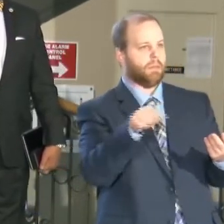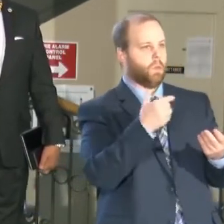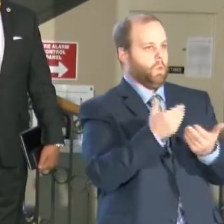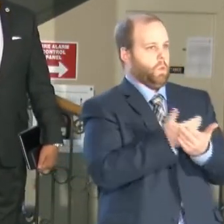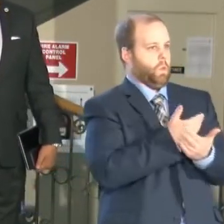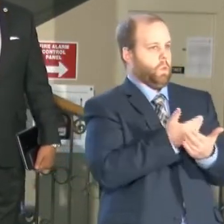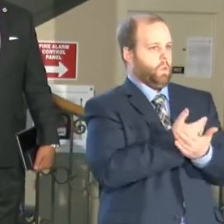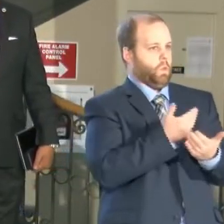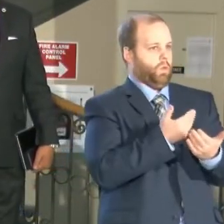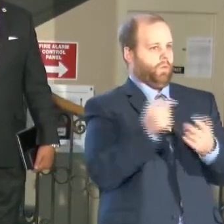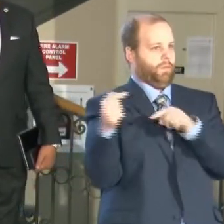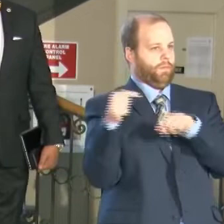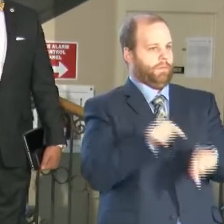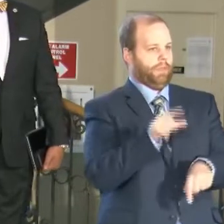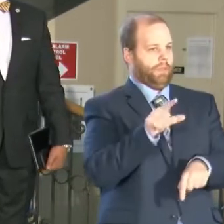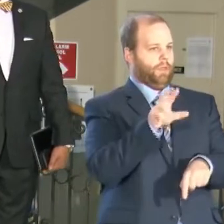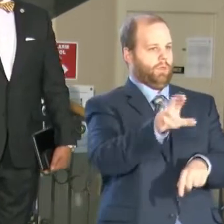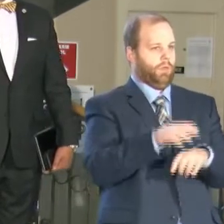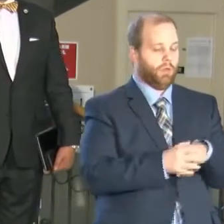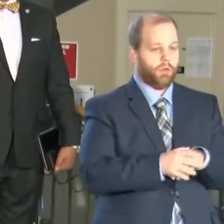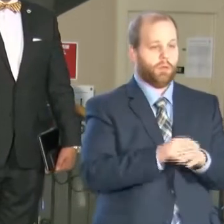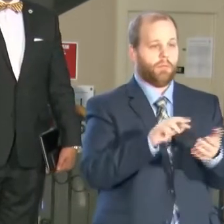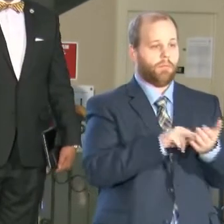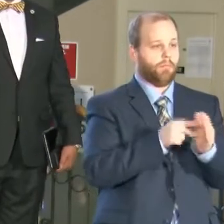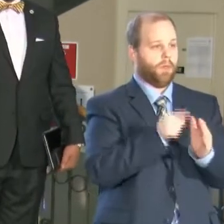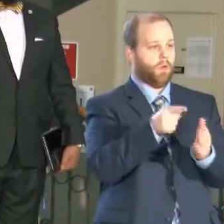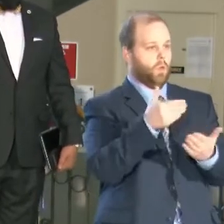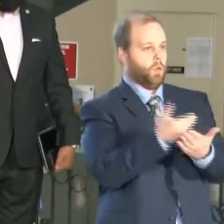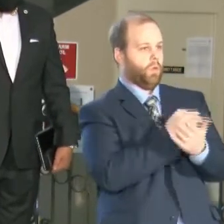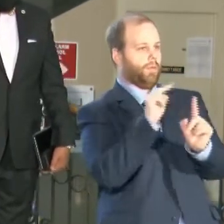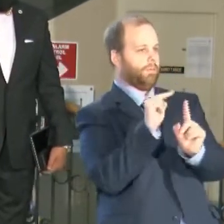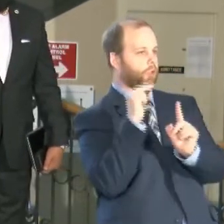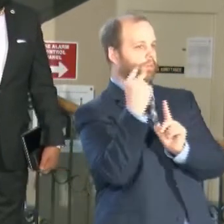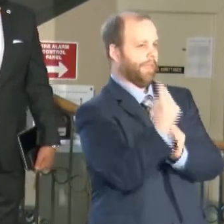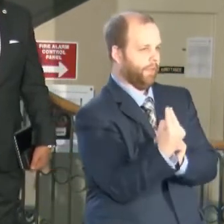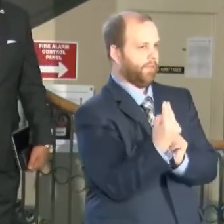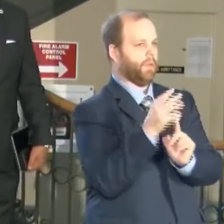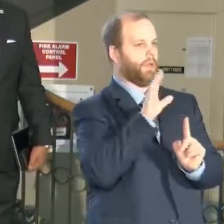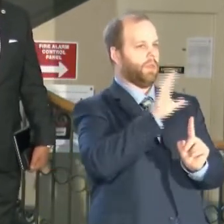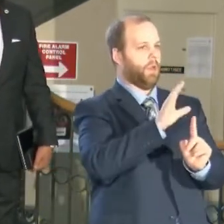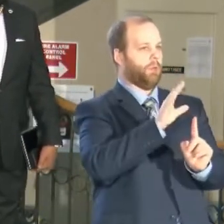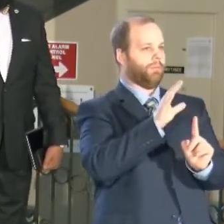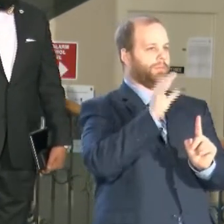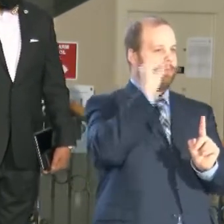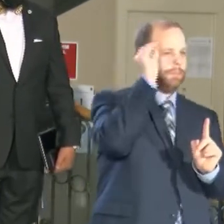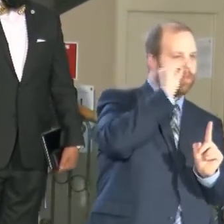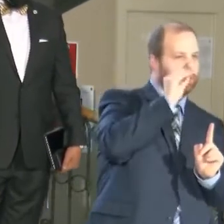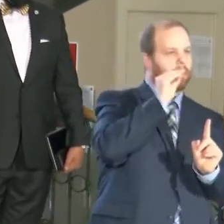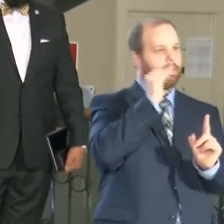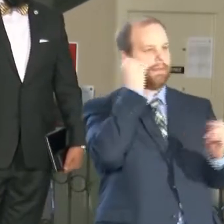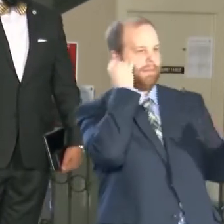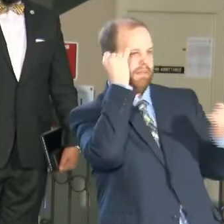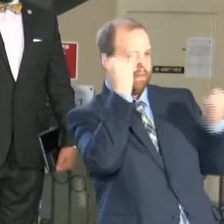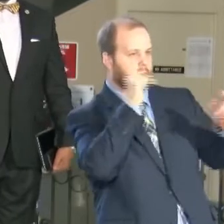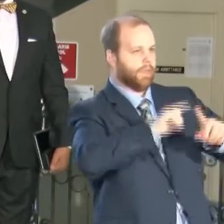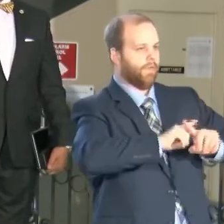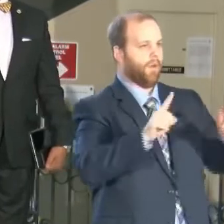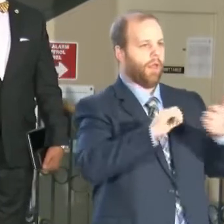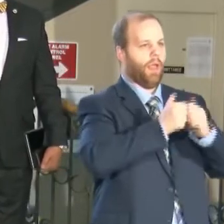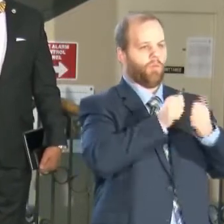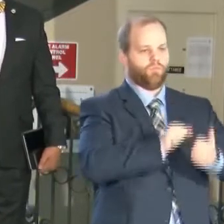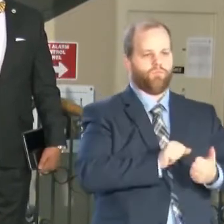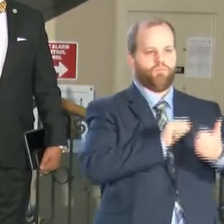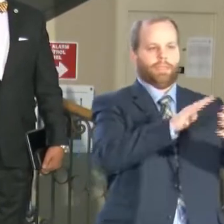process. What that means is a new set of eyes, a new set of ideas on how we are addressing youth and young adult